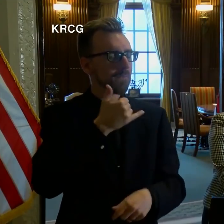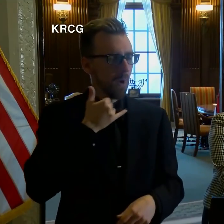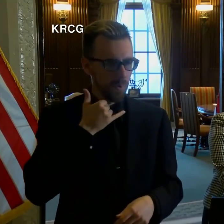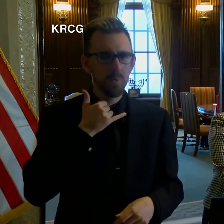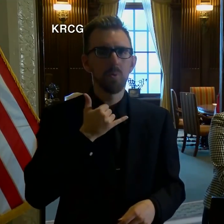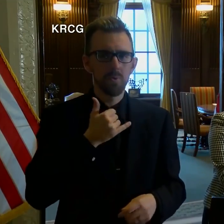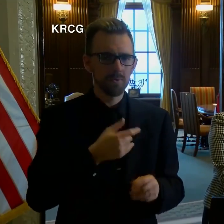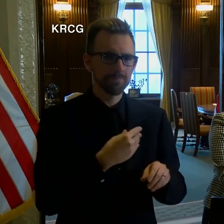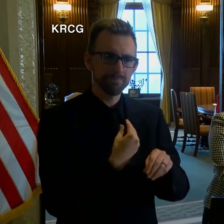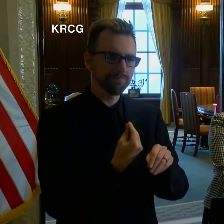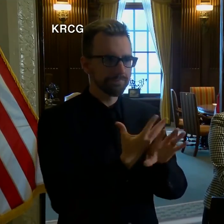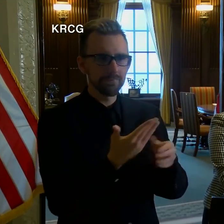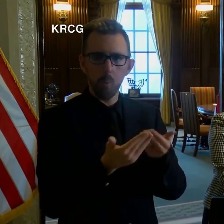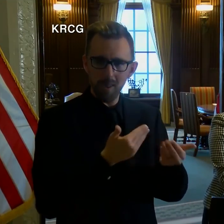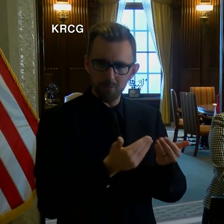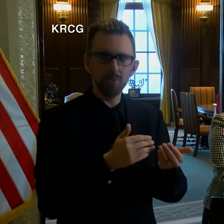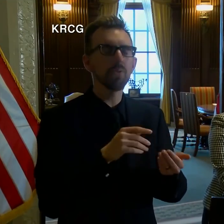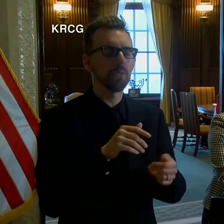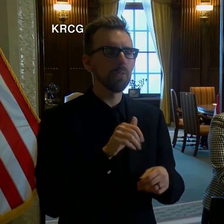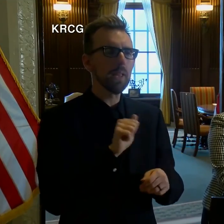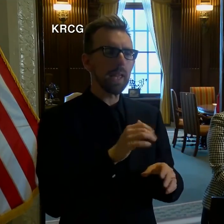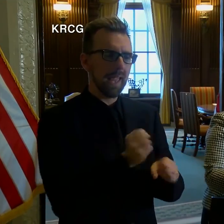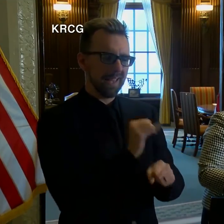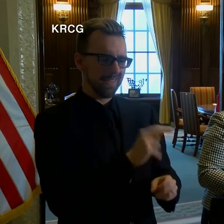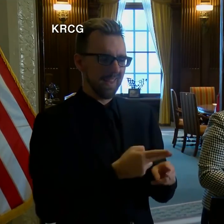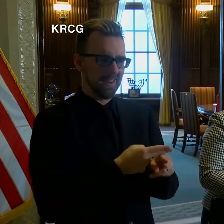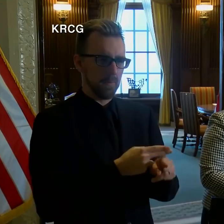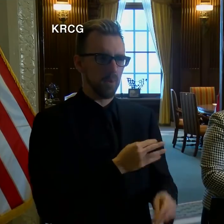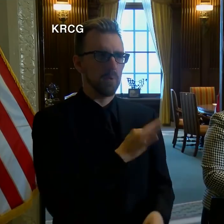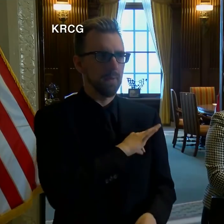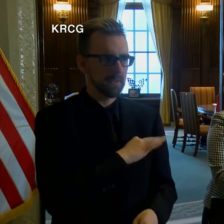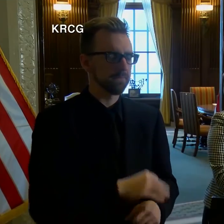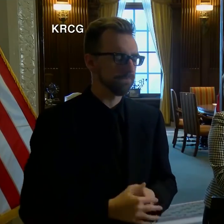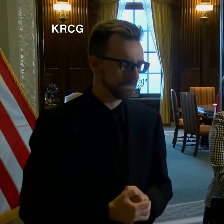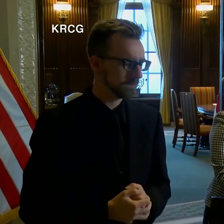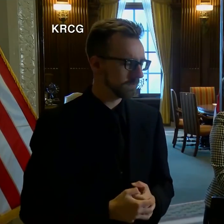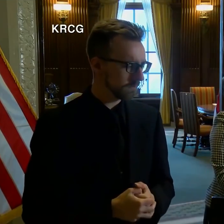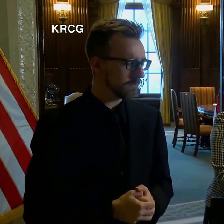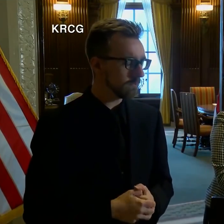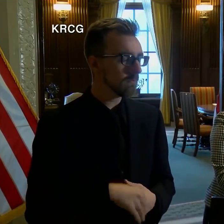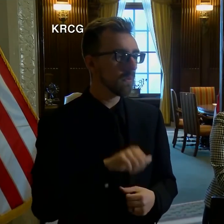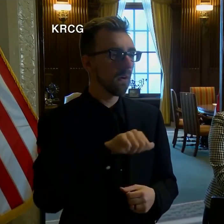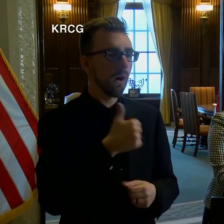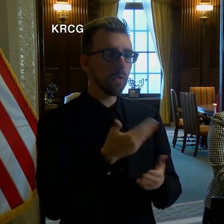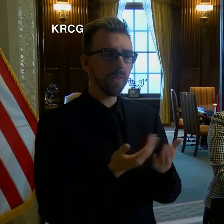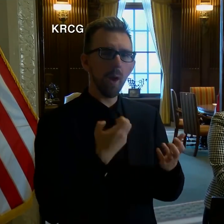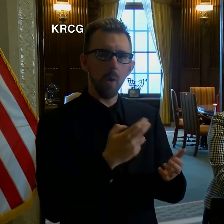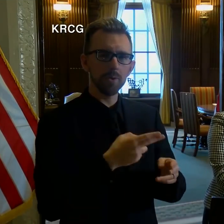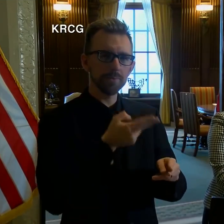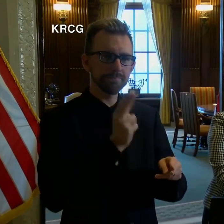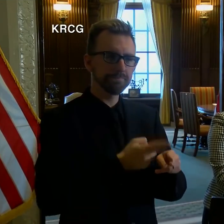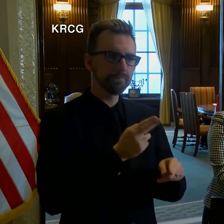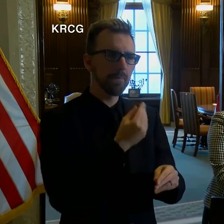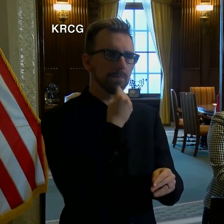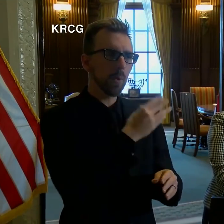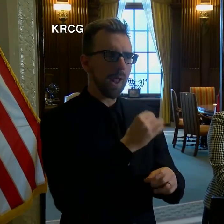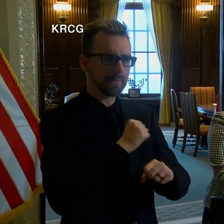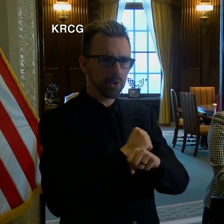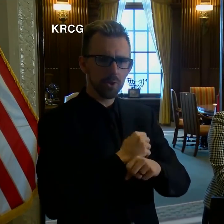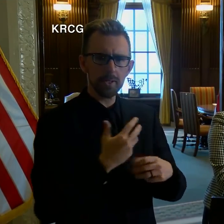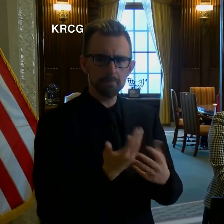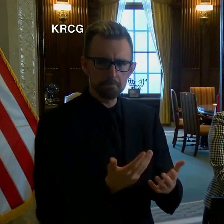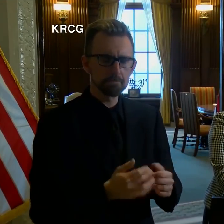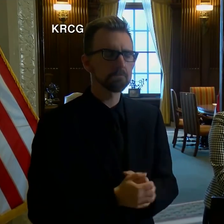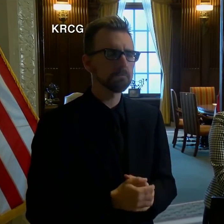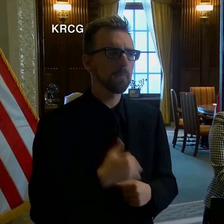get them eligible for this temporary benefit. The other item that I want to touch on on food insecurity is we want